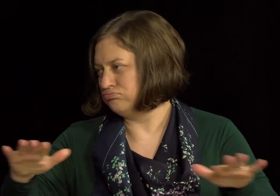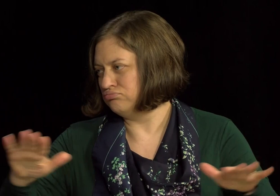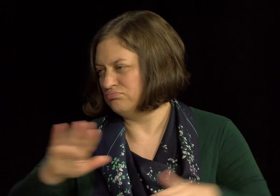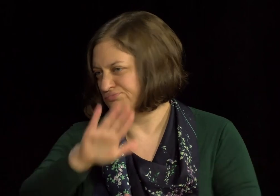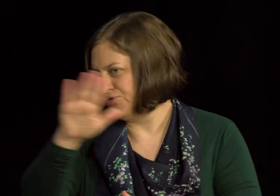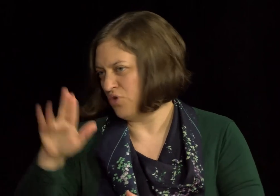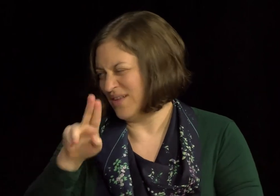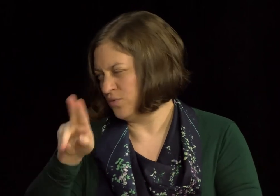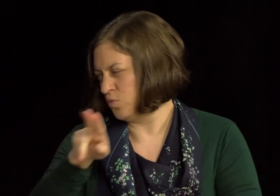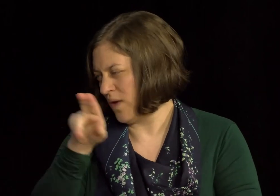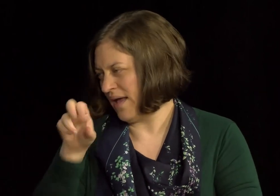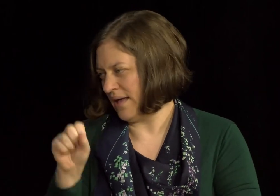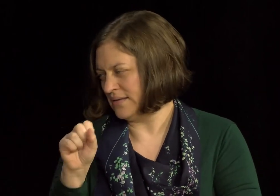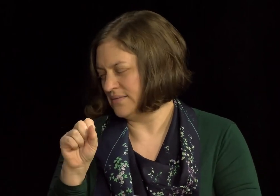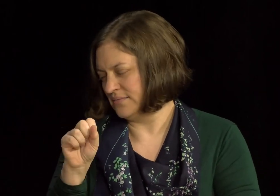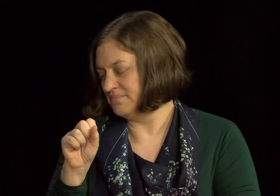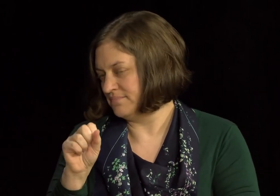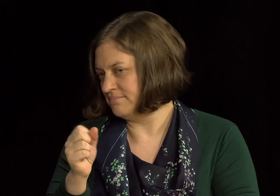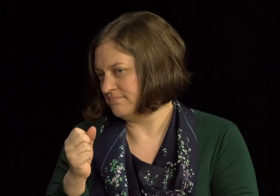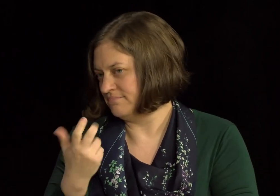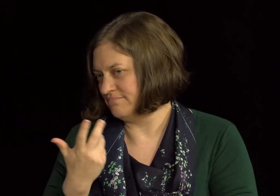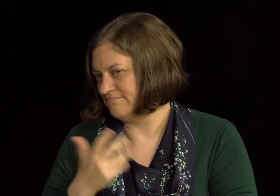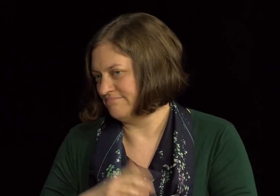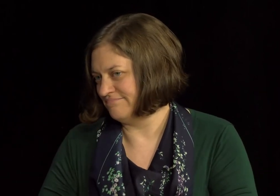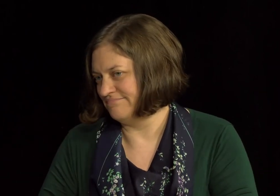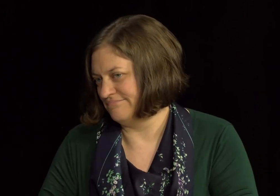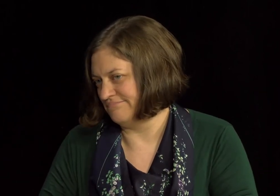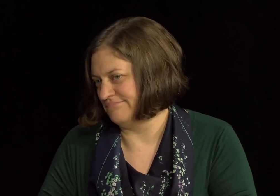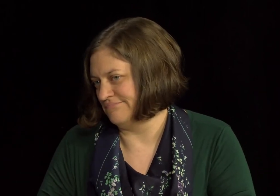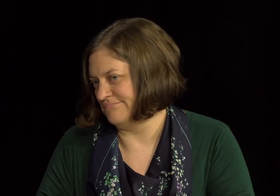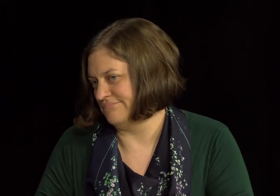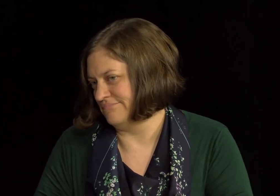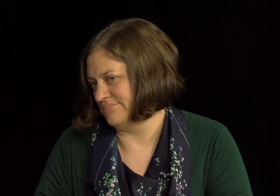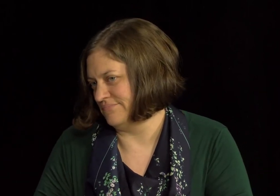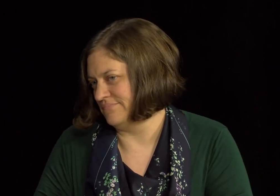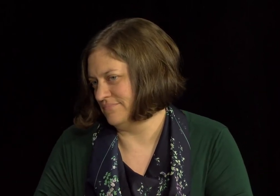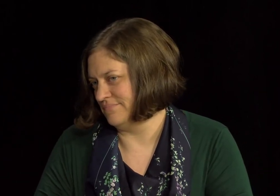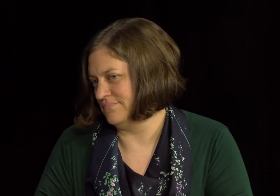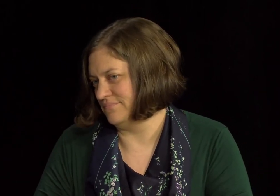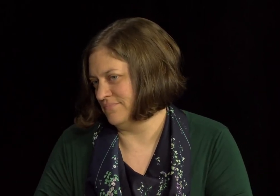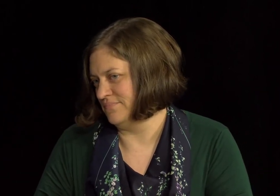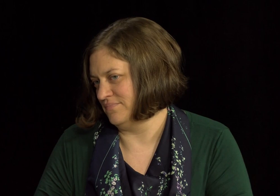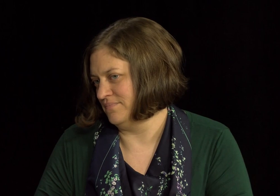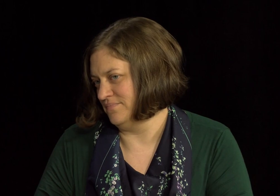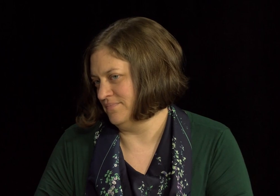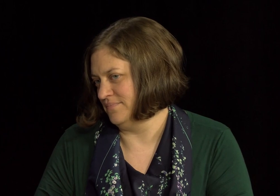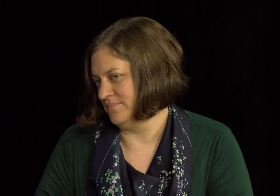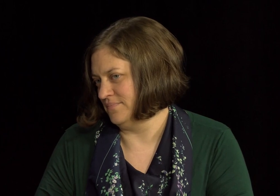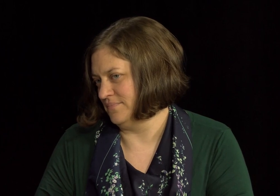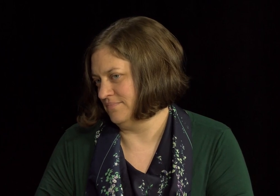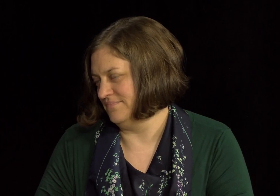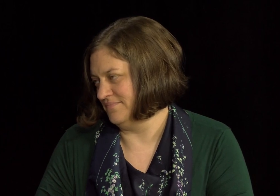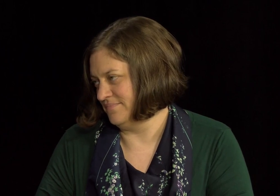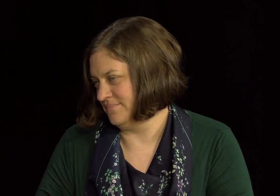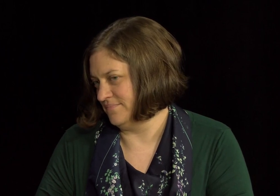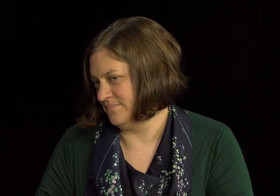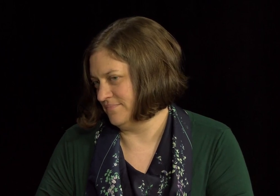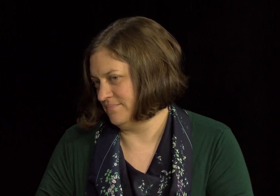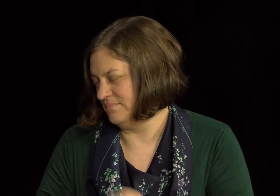whole, um, system of deaf schools started to be established throughout the U.S., but that was the very first deaf school. So Alice Cogswell had a